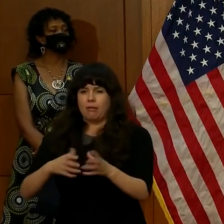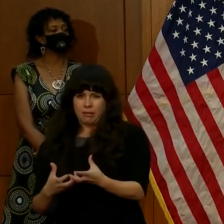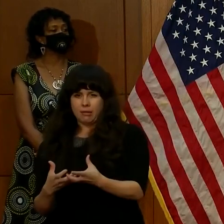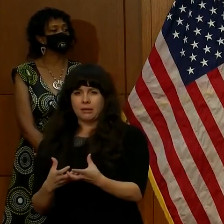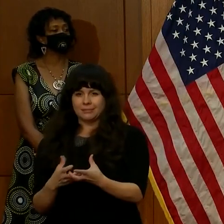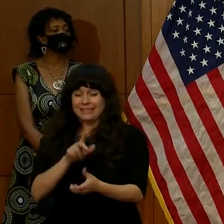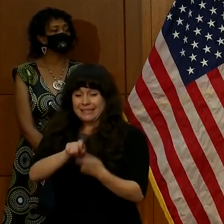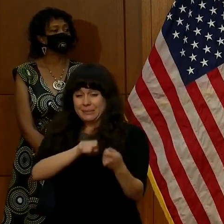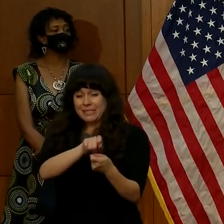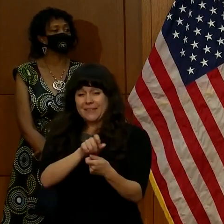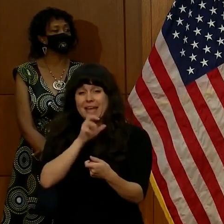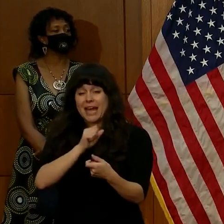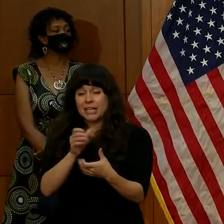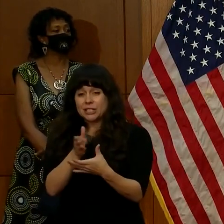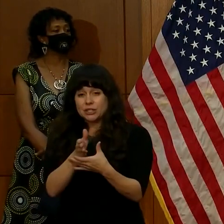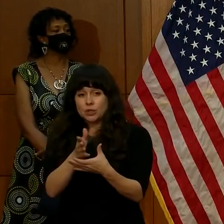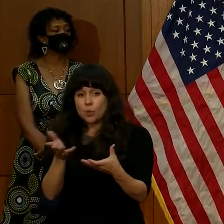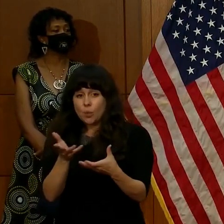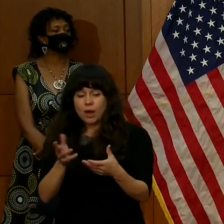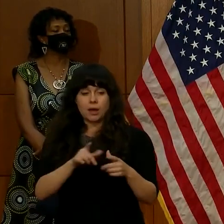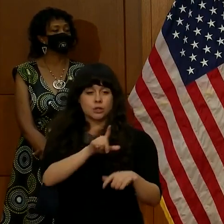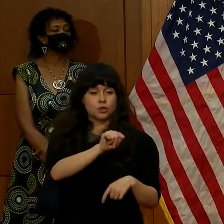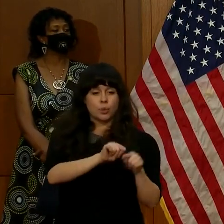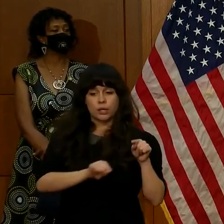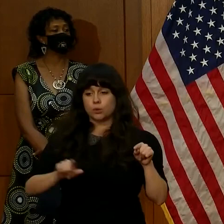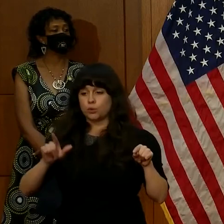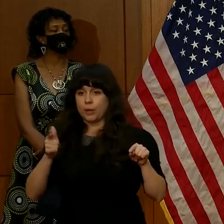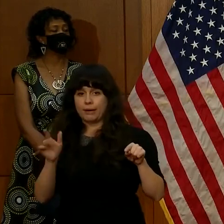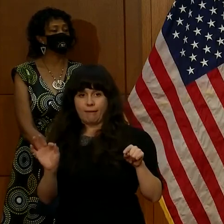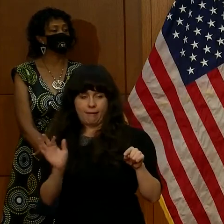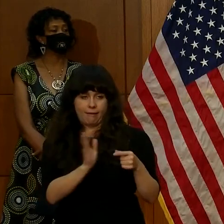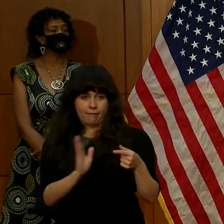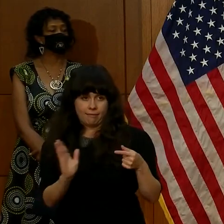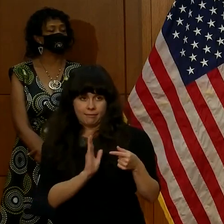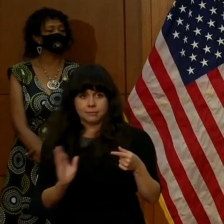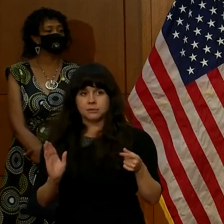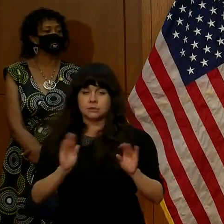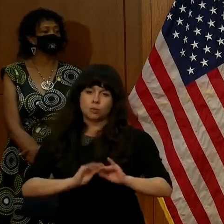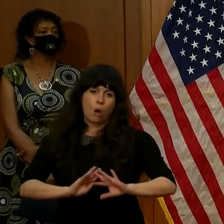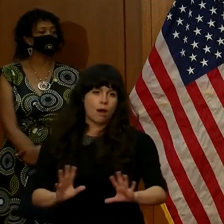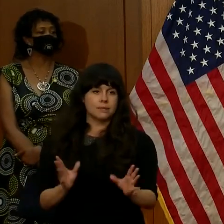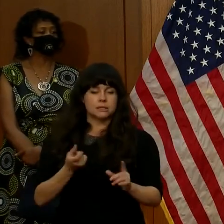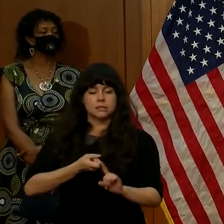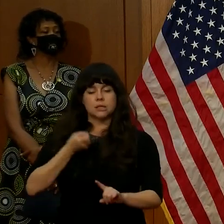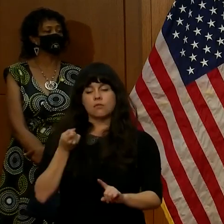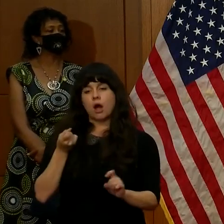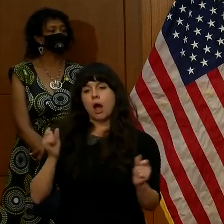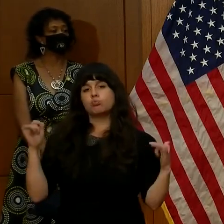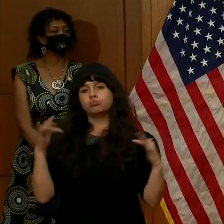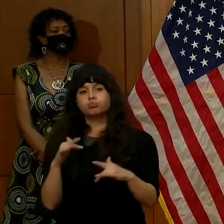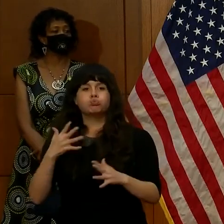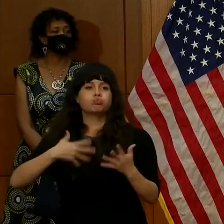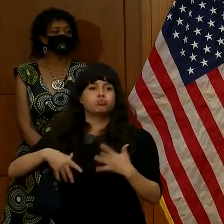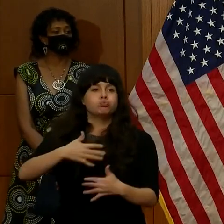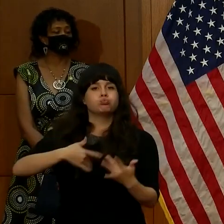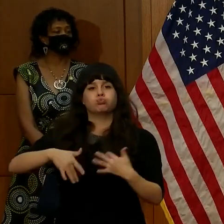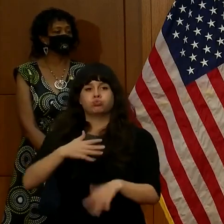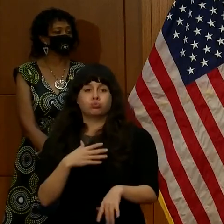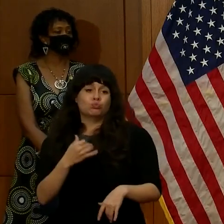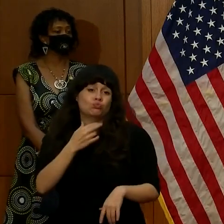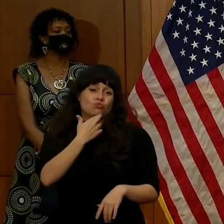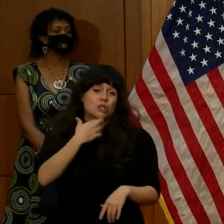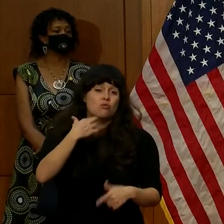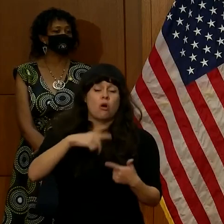especially in the age of 20 through 29. And this obviously is from social gatherings, whether it be in